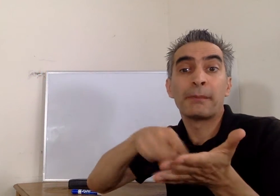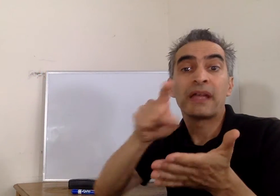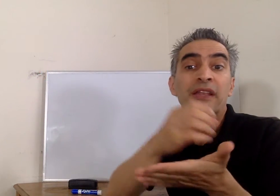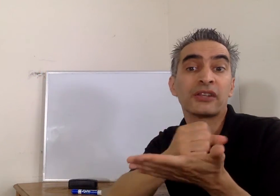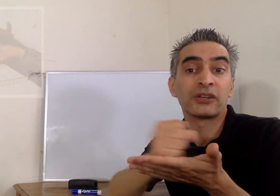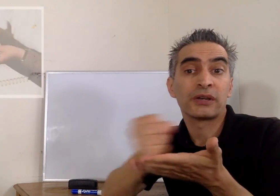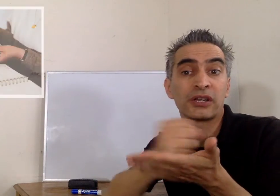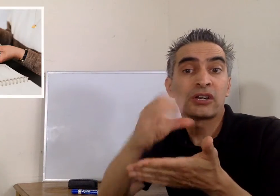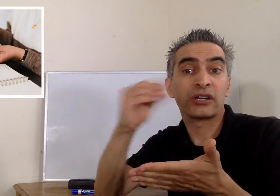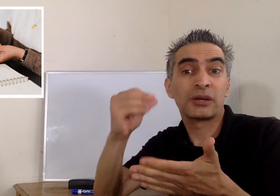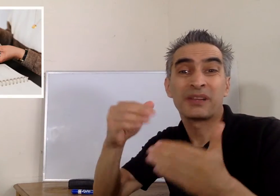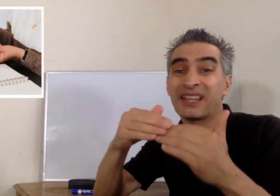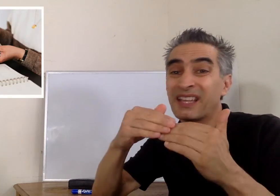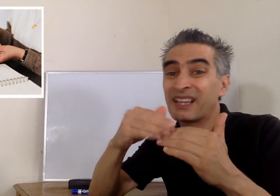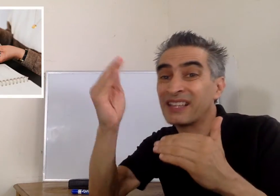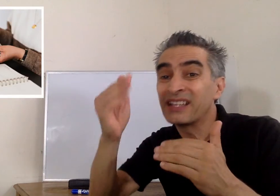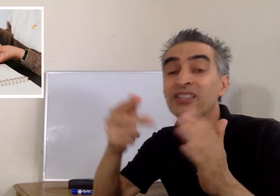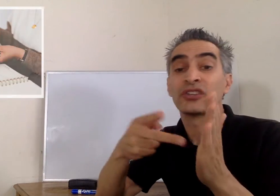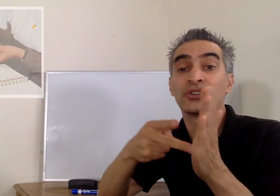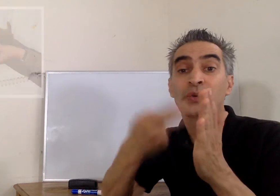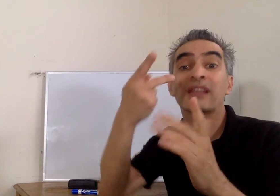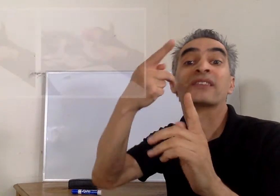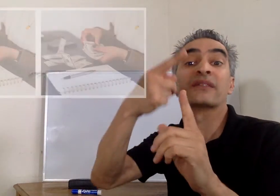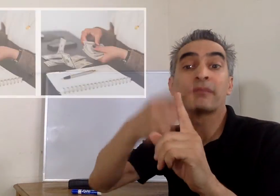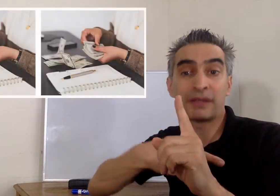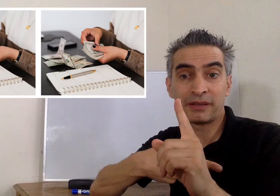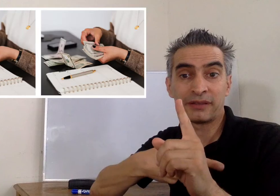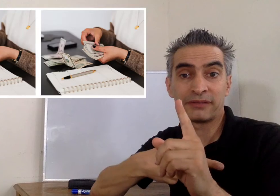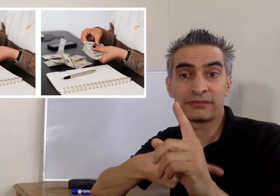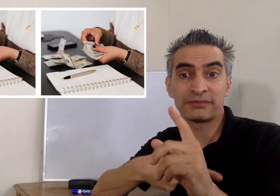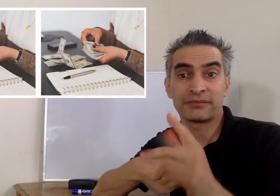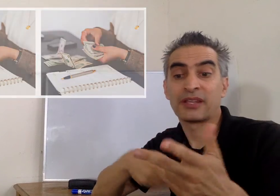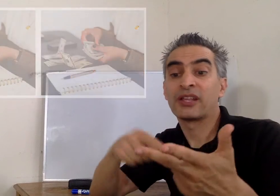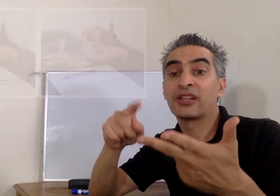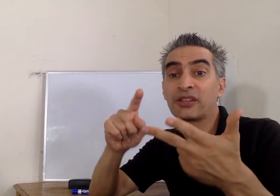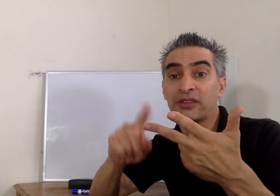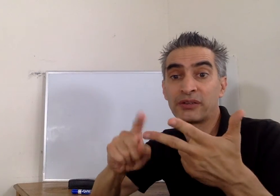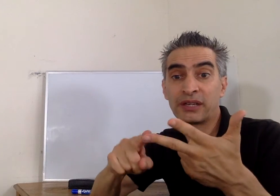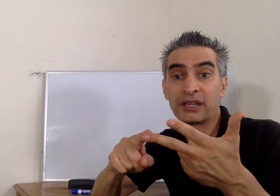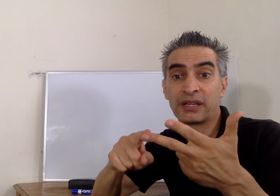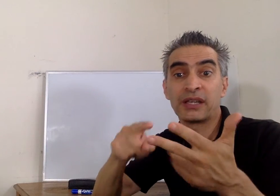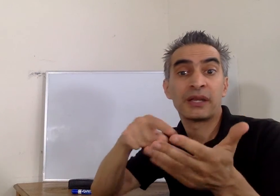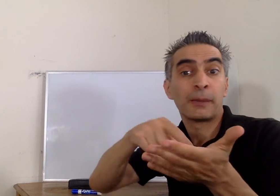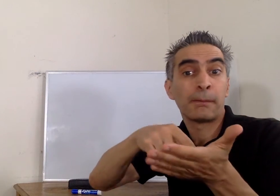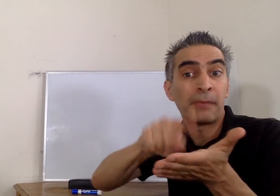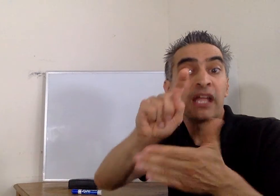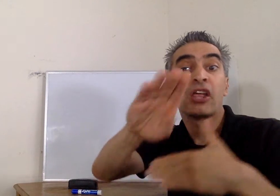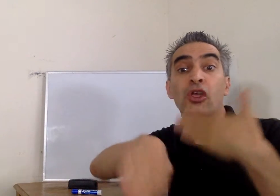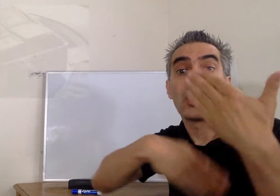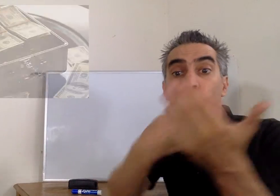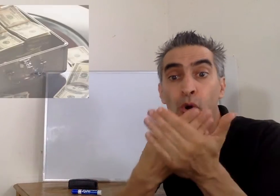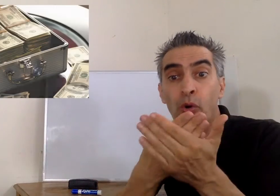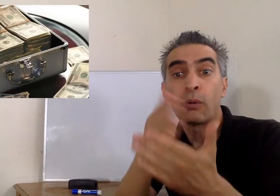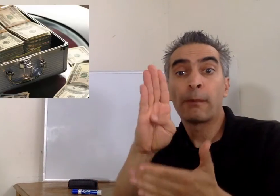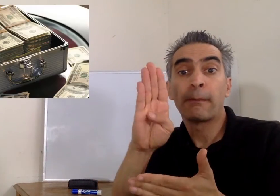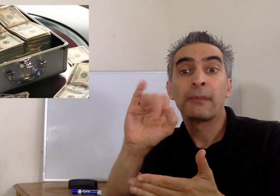Second, pay your credit card company at least twice a month. Third, pay the whole bill